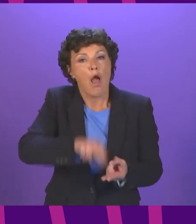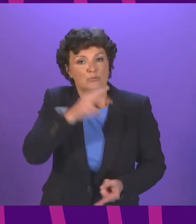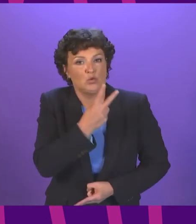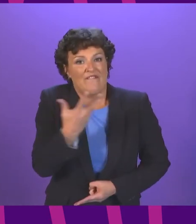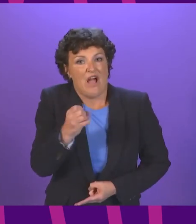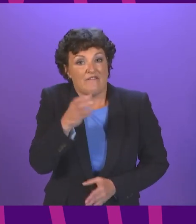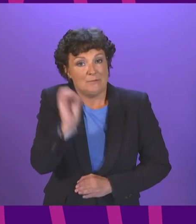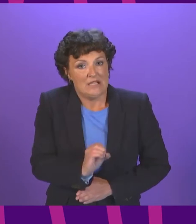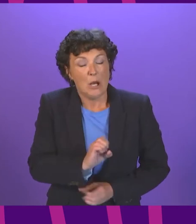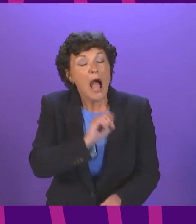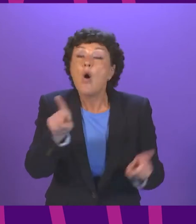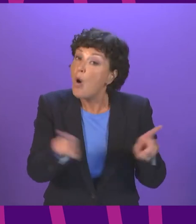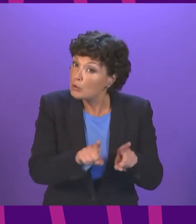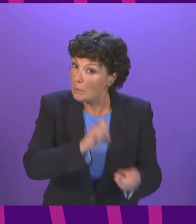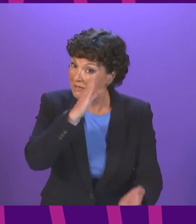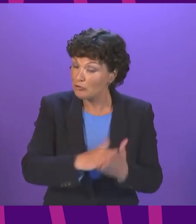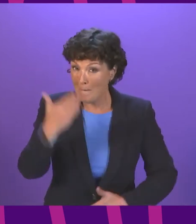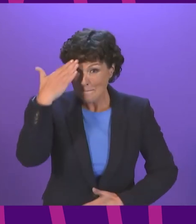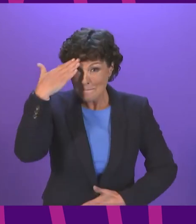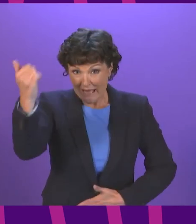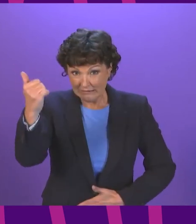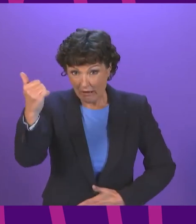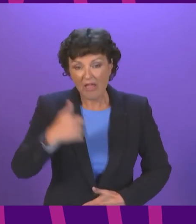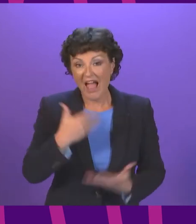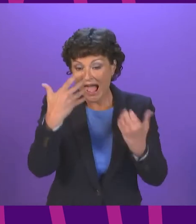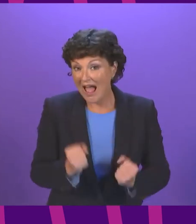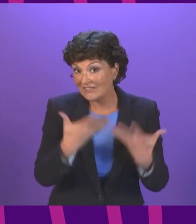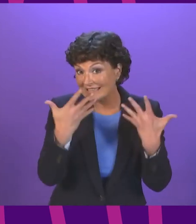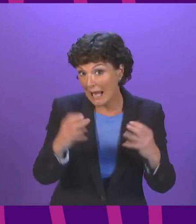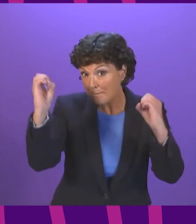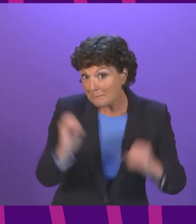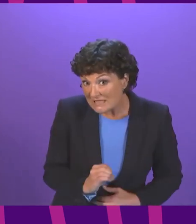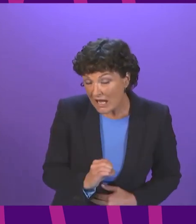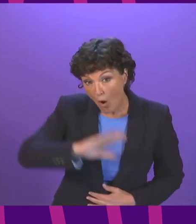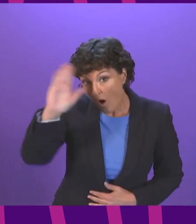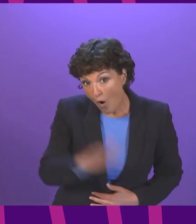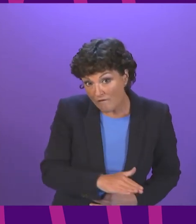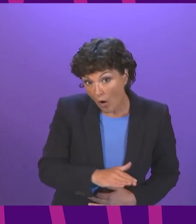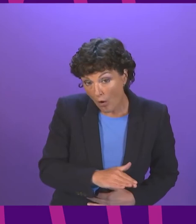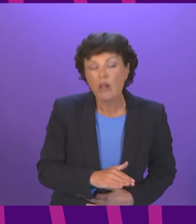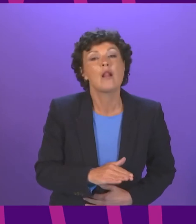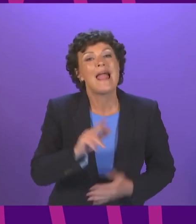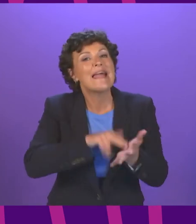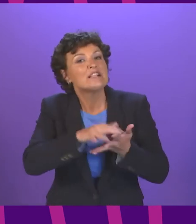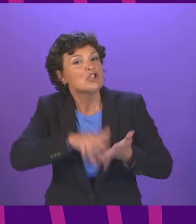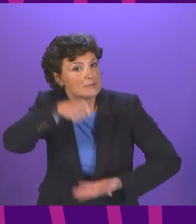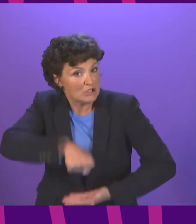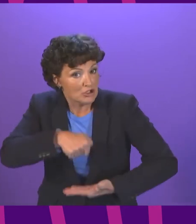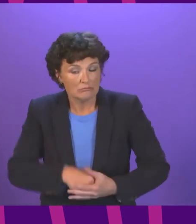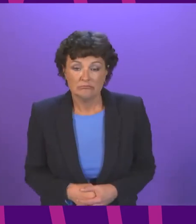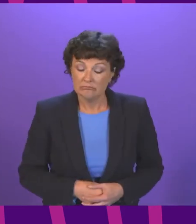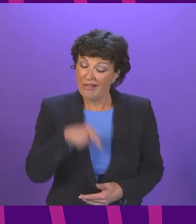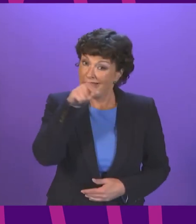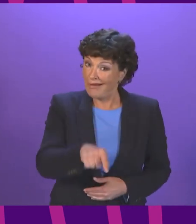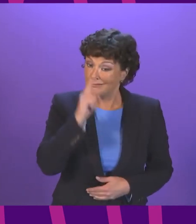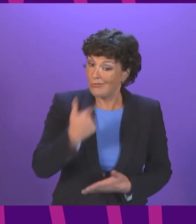and ensure that mental health commands at least 10% of frontline health spending. The immediate funding will support the recovery